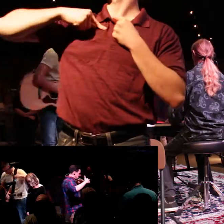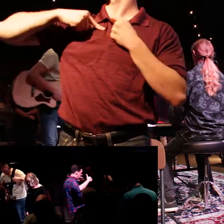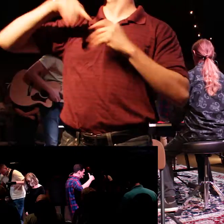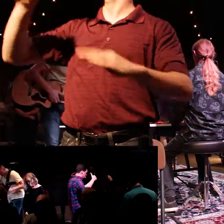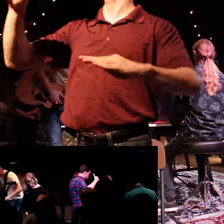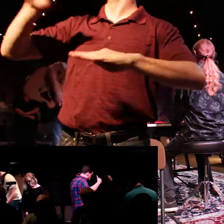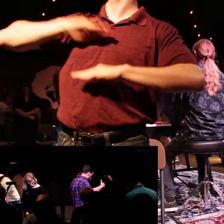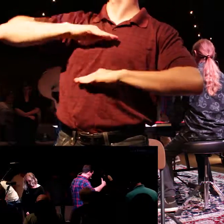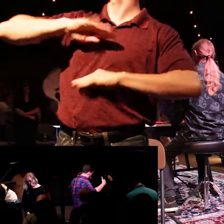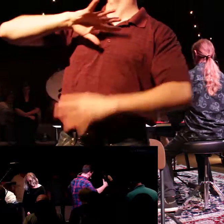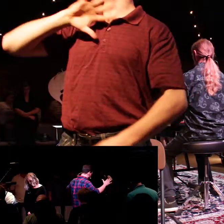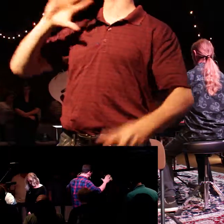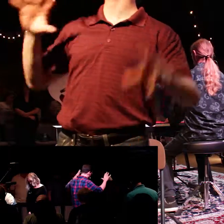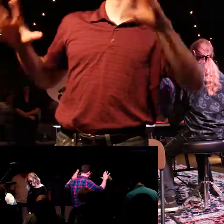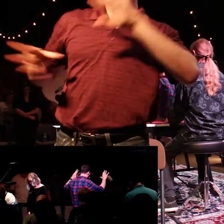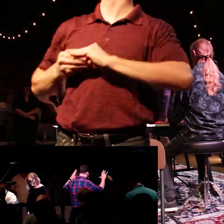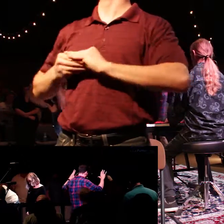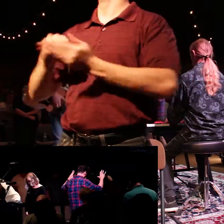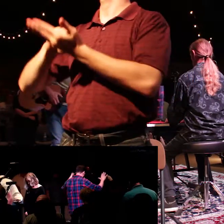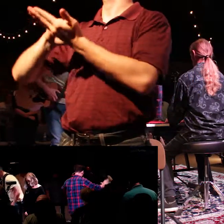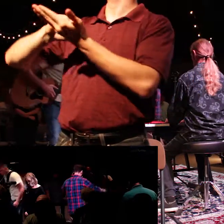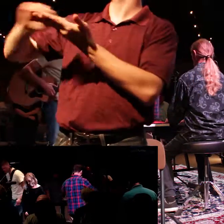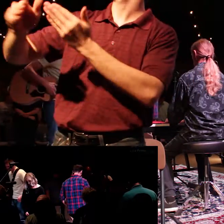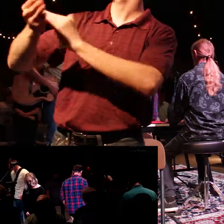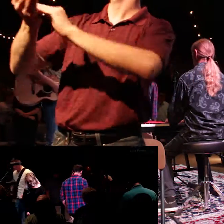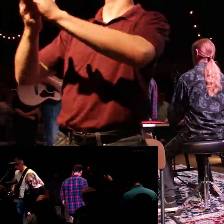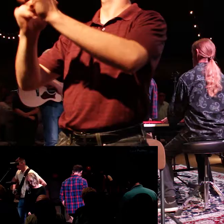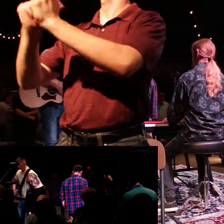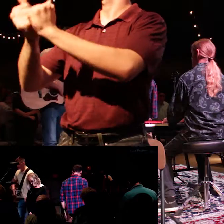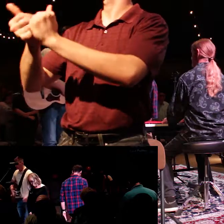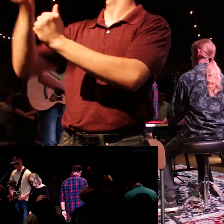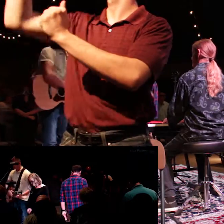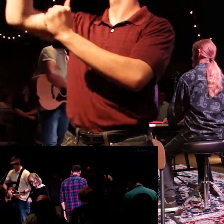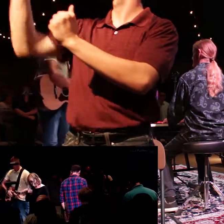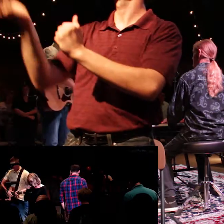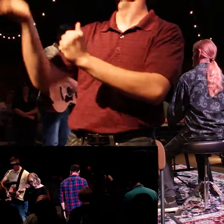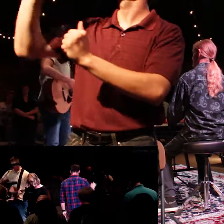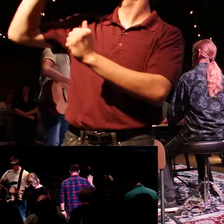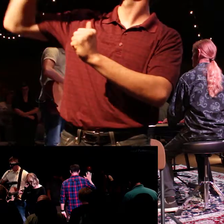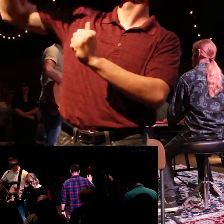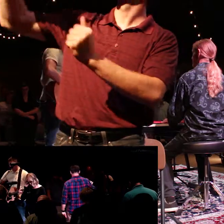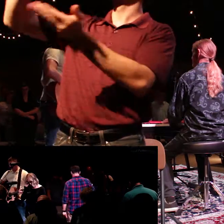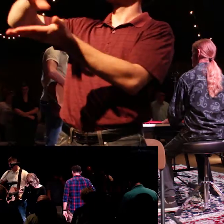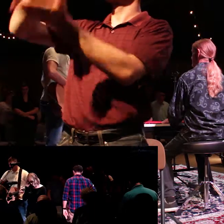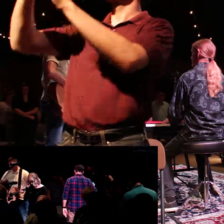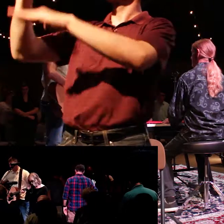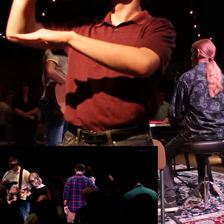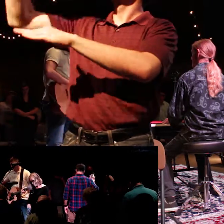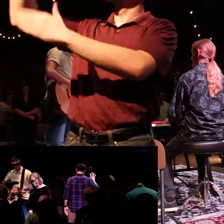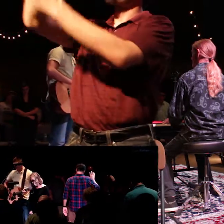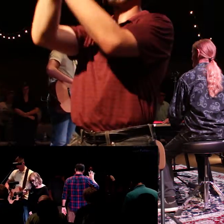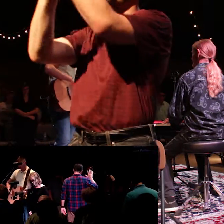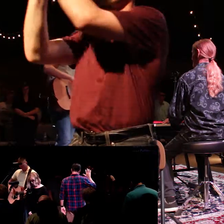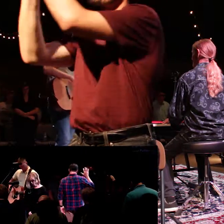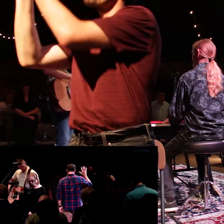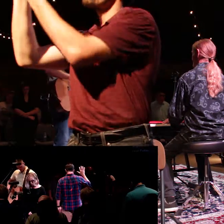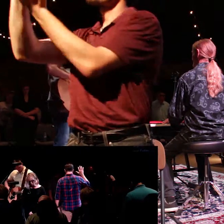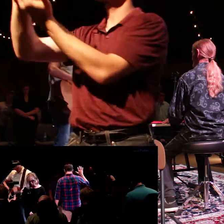I am restored and reconciled by your death and your resurrection. I believe that you've made me a new person and now, Lord, I